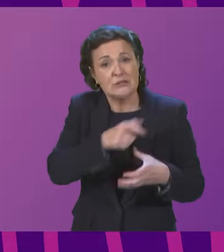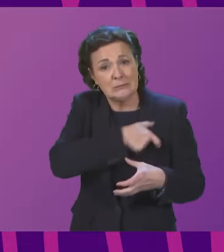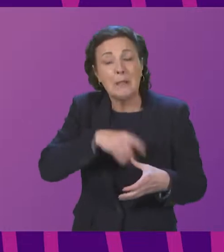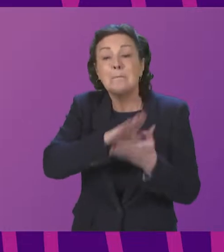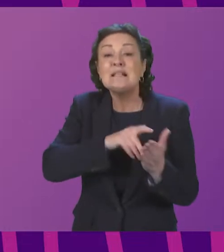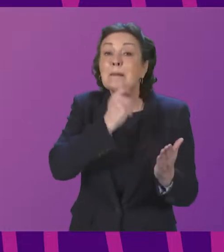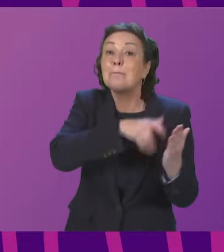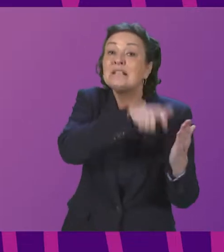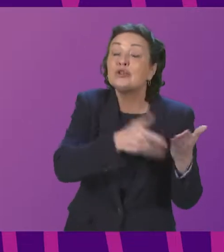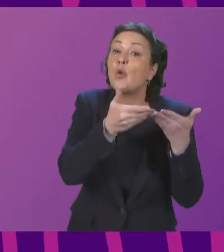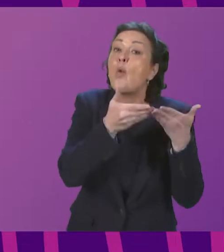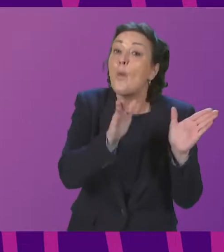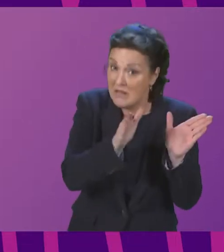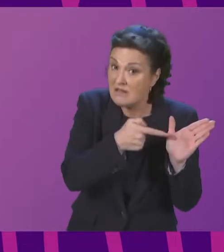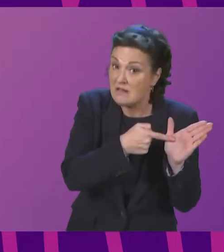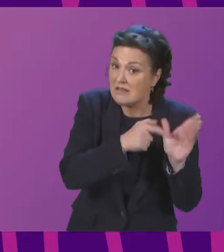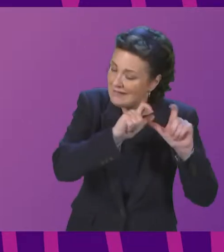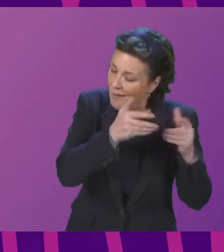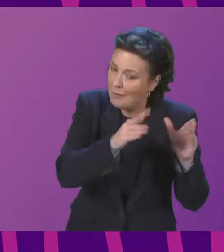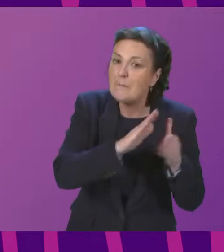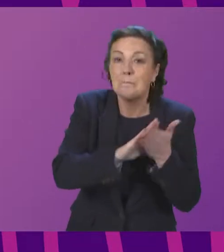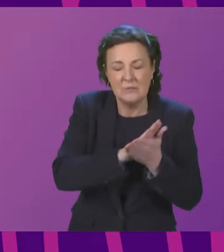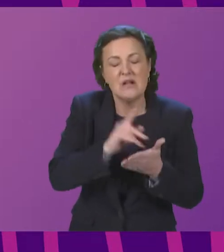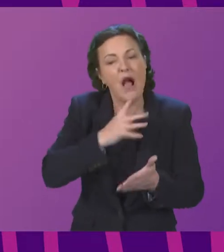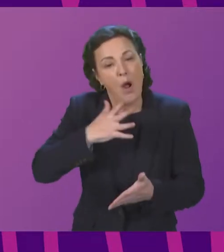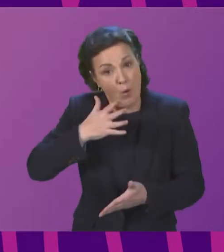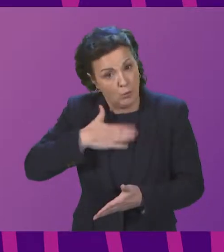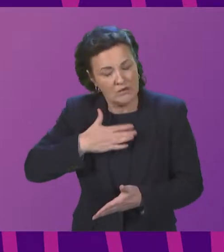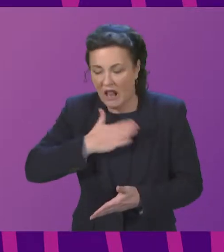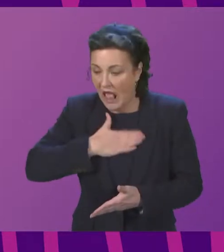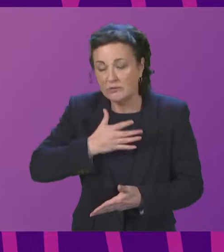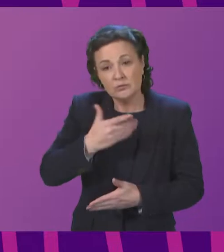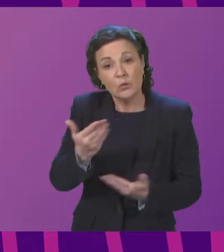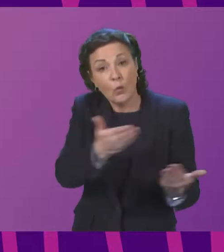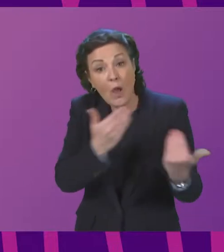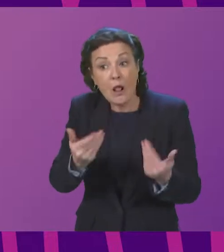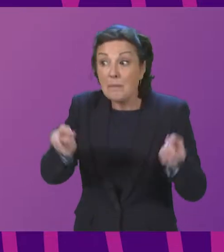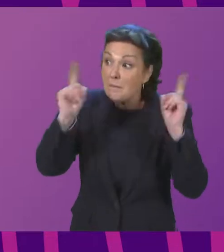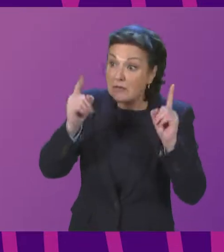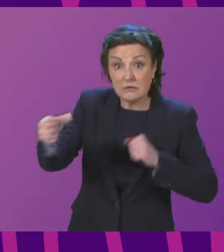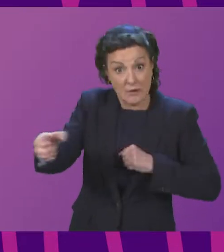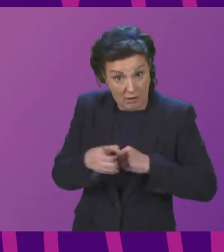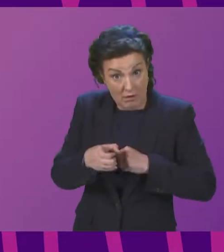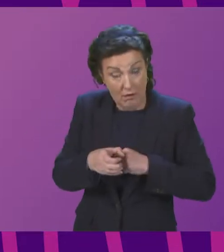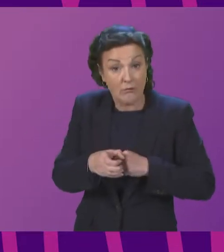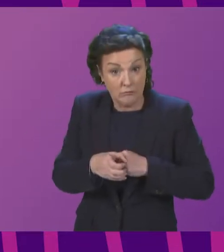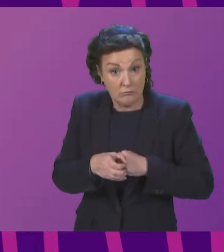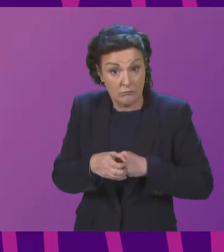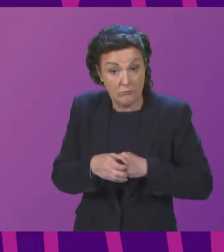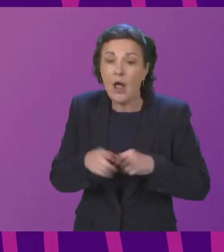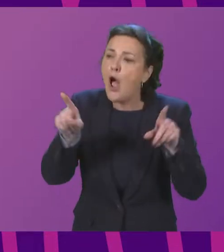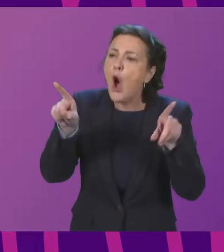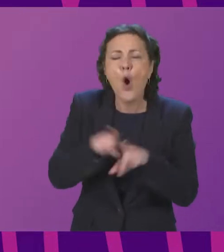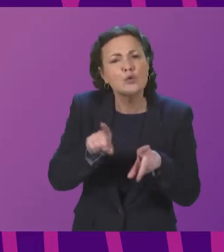and i would very much like to welcome the minister back i'd like the minister to have had the opportunity to